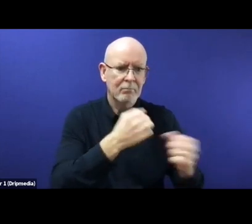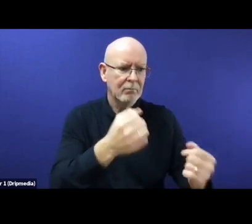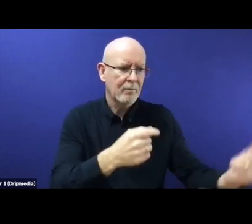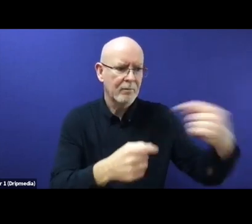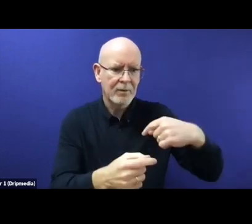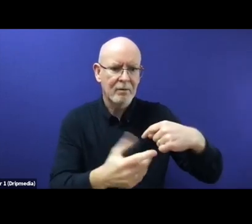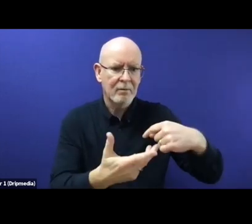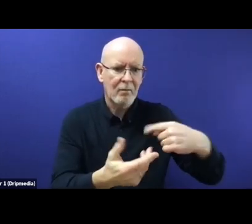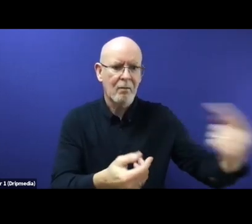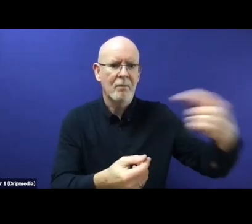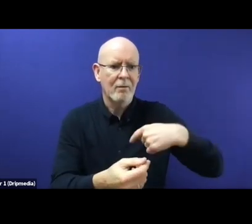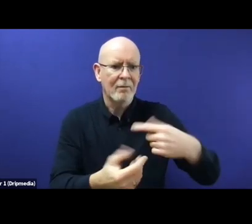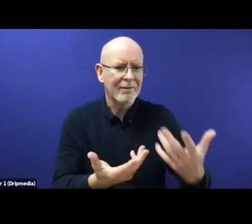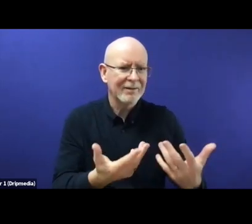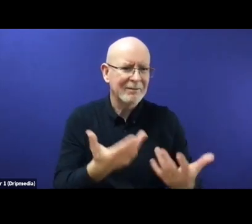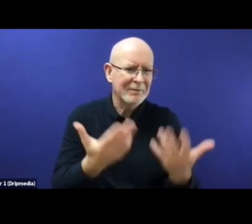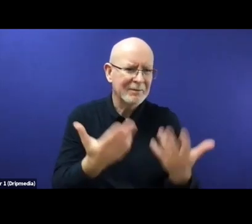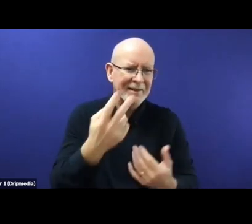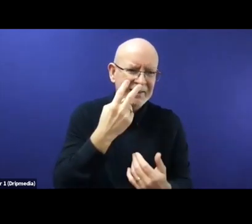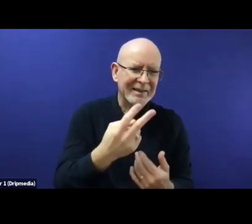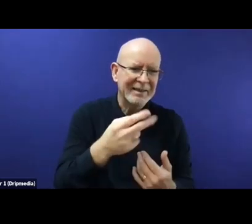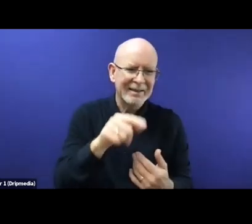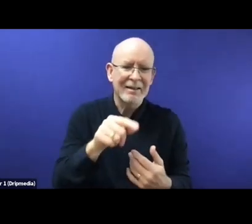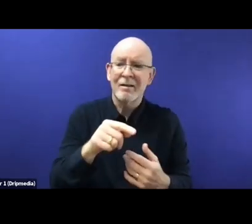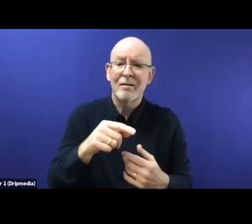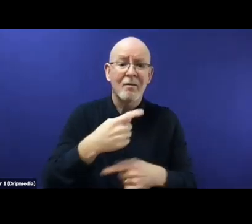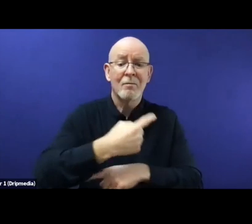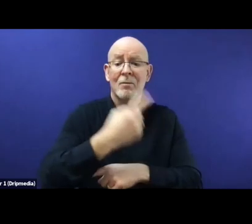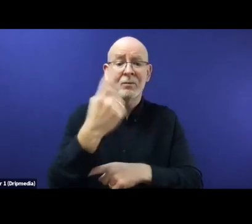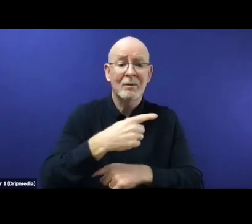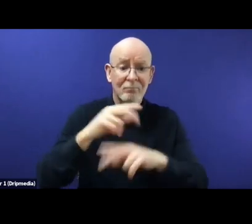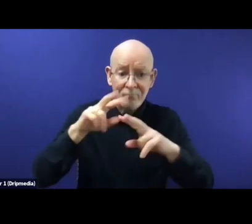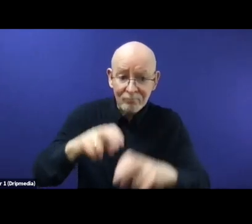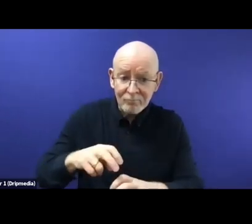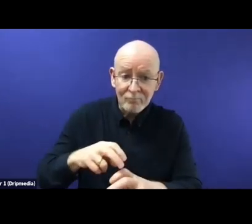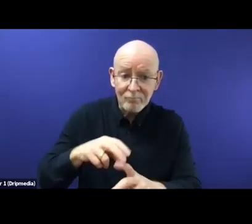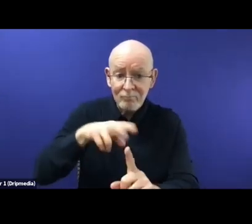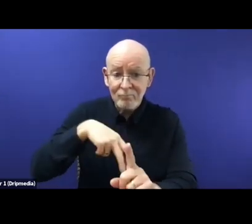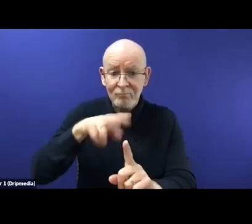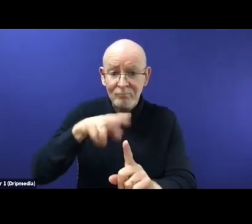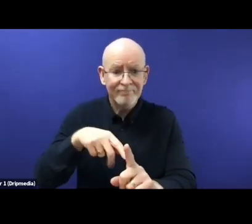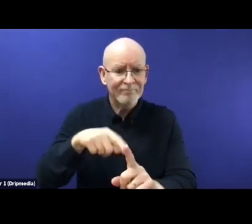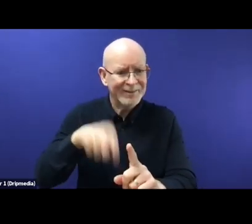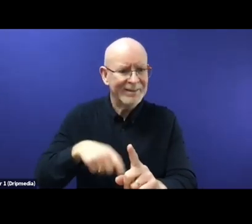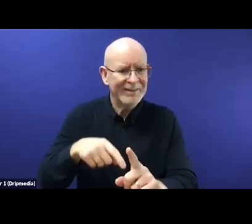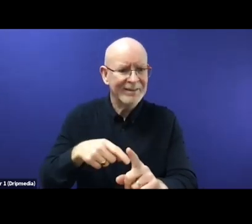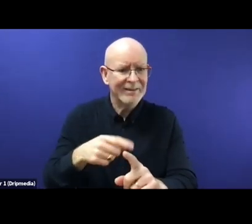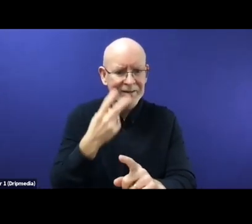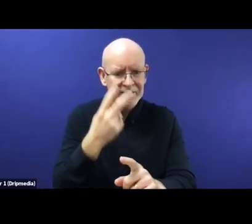that this pre-entry screening is superfluous. On the other hand, if it's going to have a separate meaning and justify